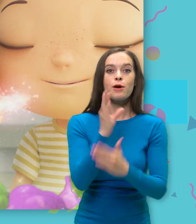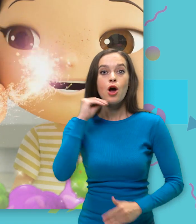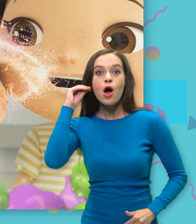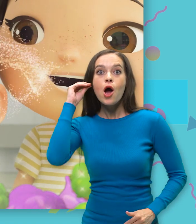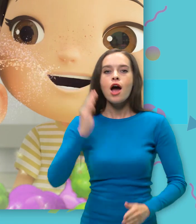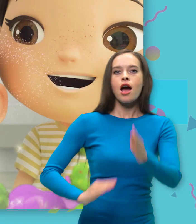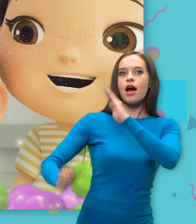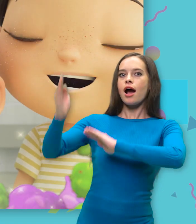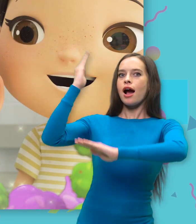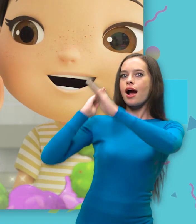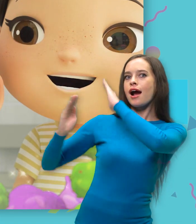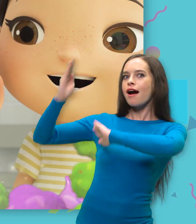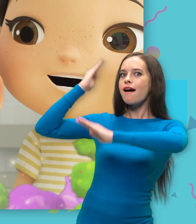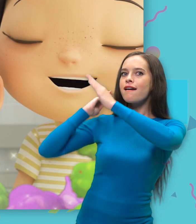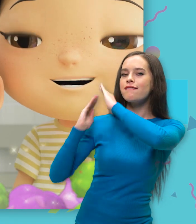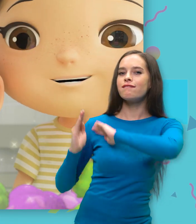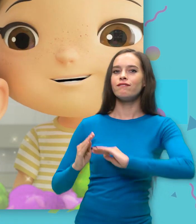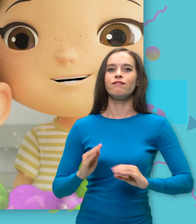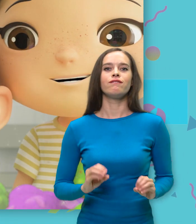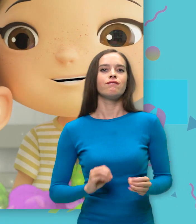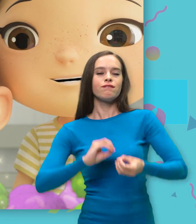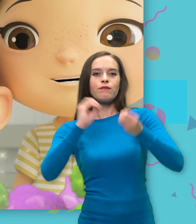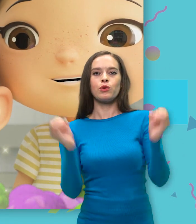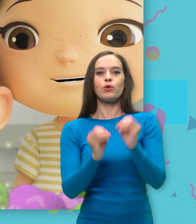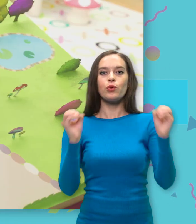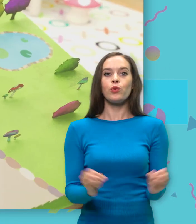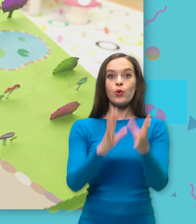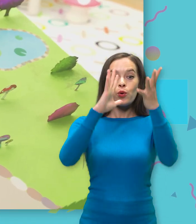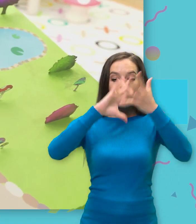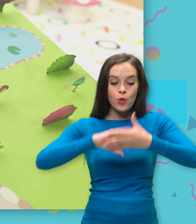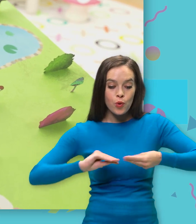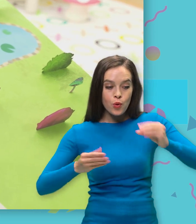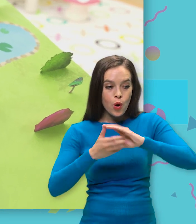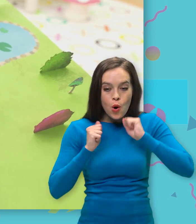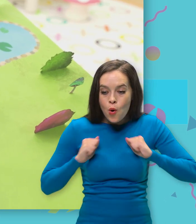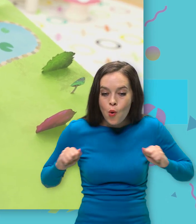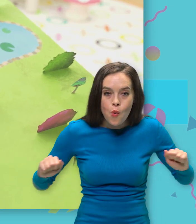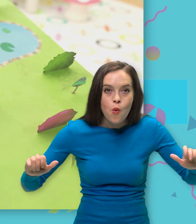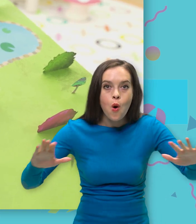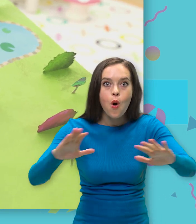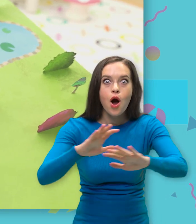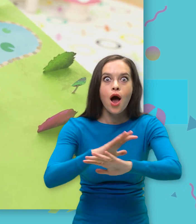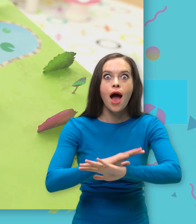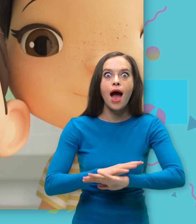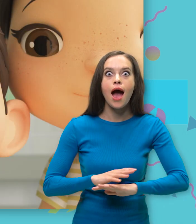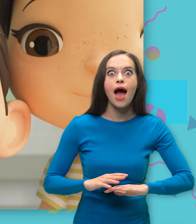Once upon a fairy tale Magic stories everywhere